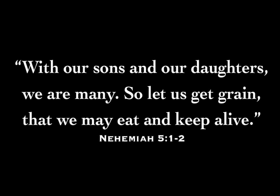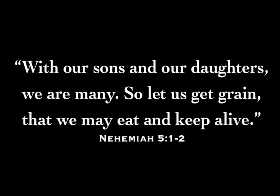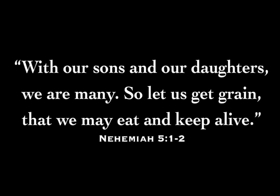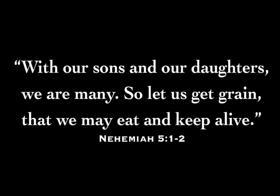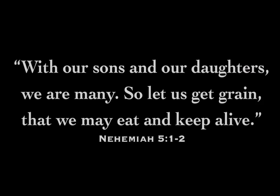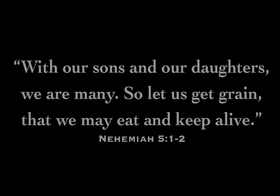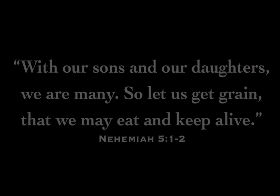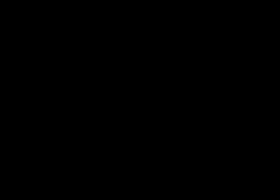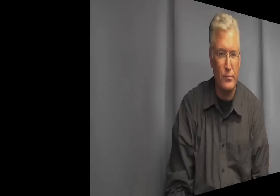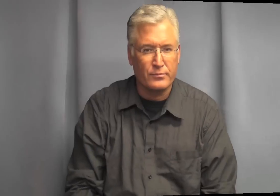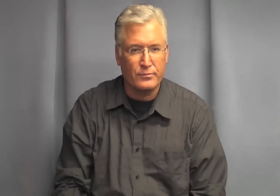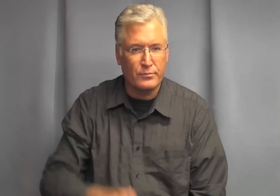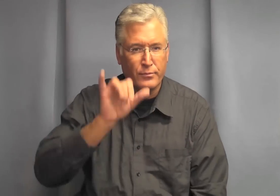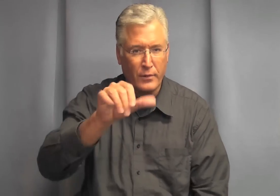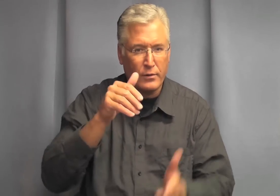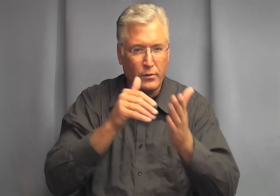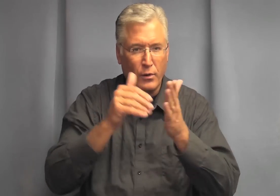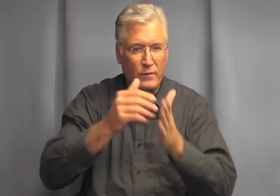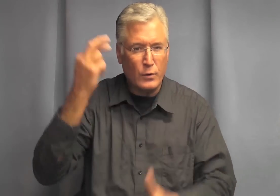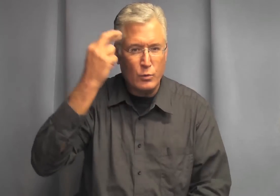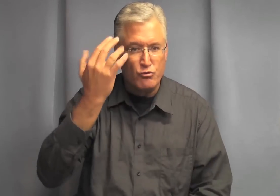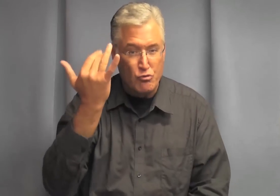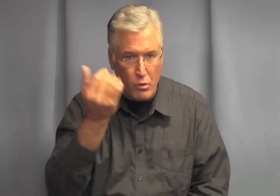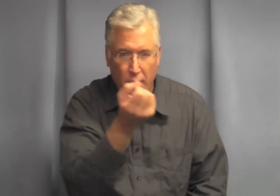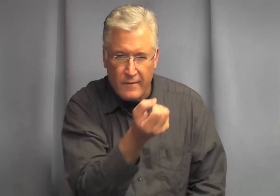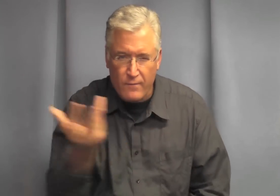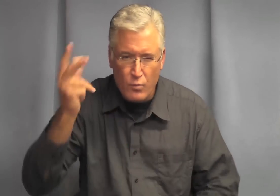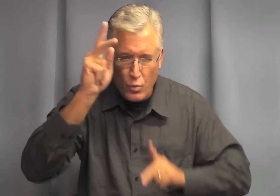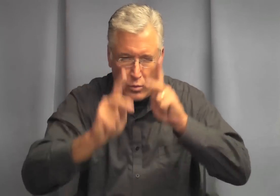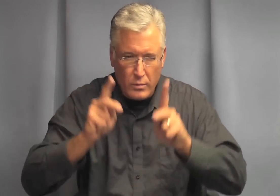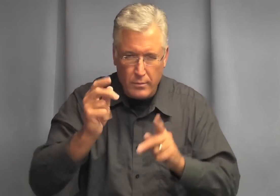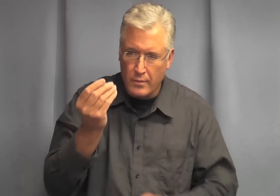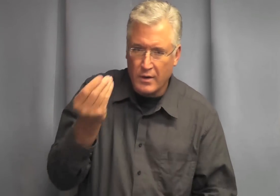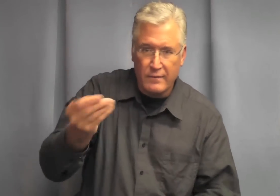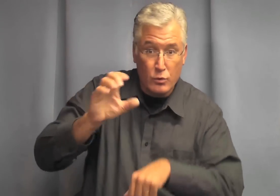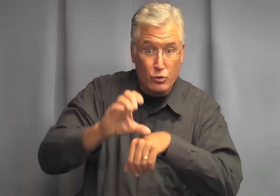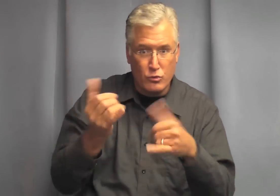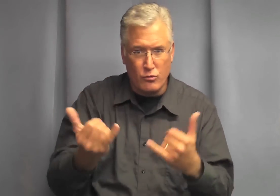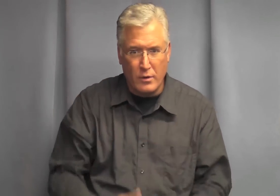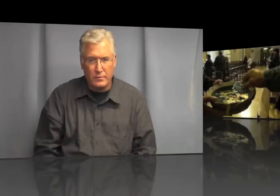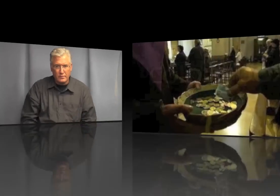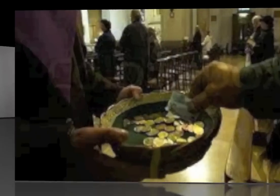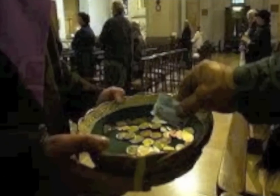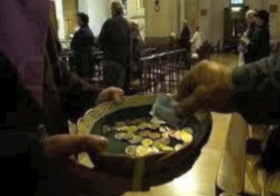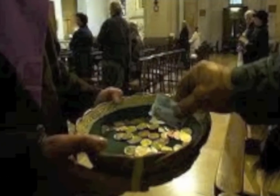alive that's often the reason few people give money today in the church